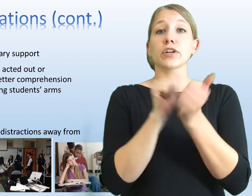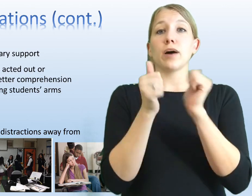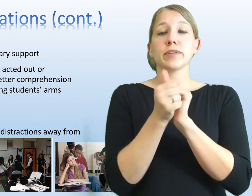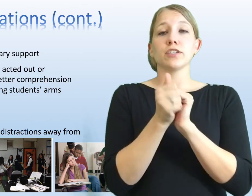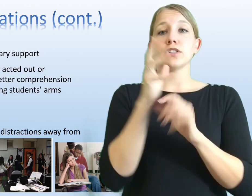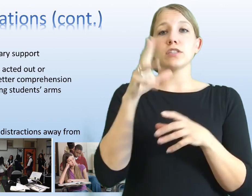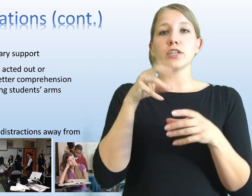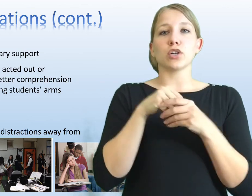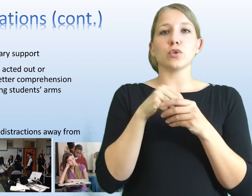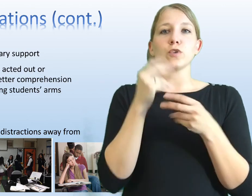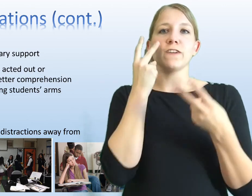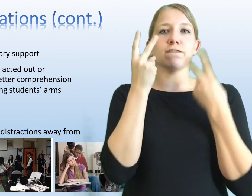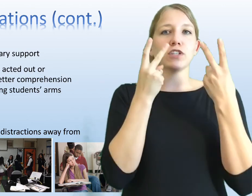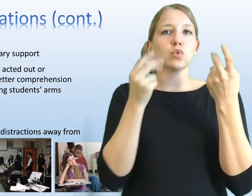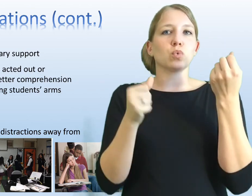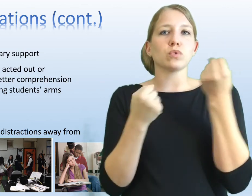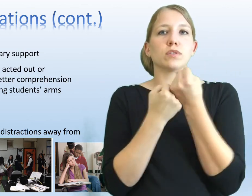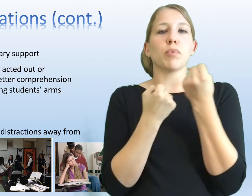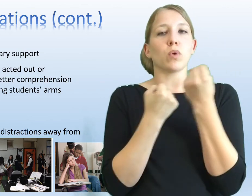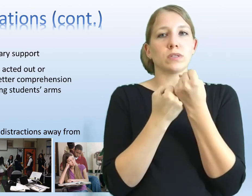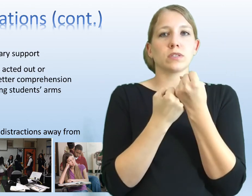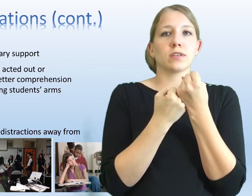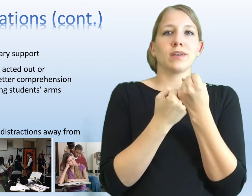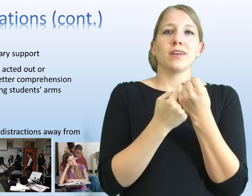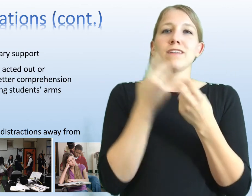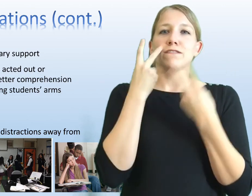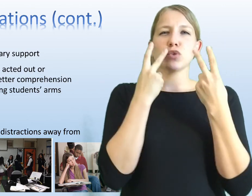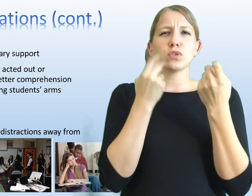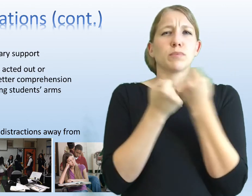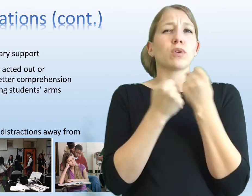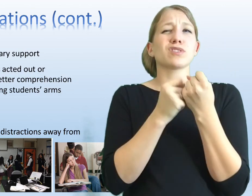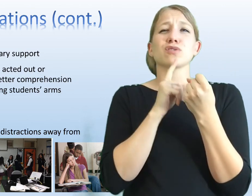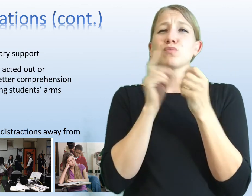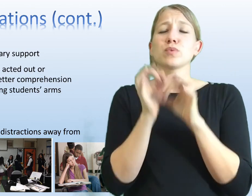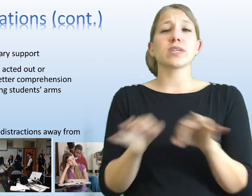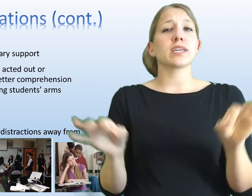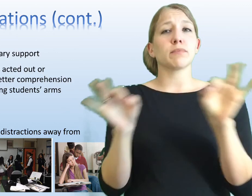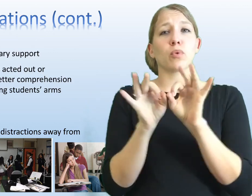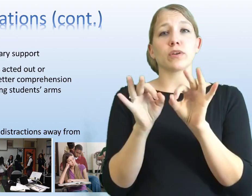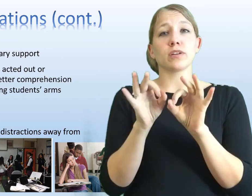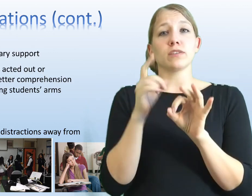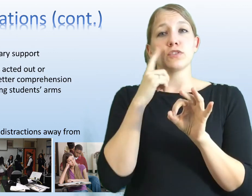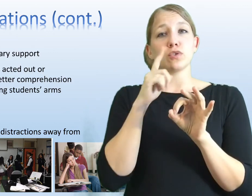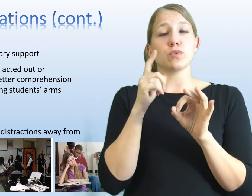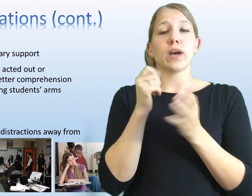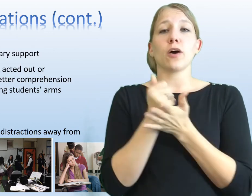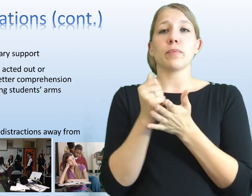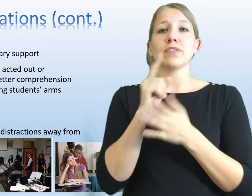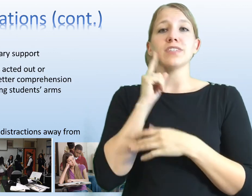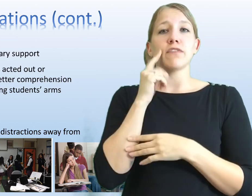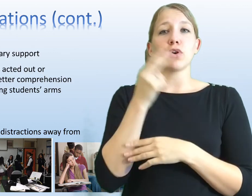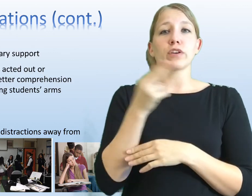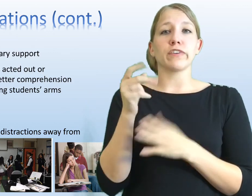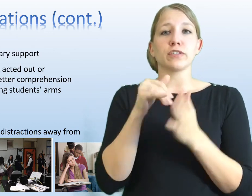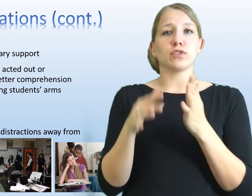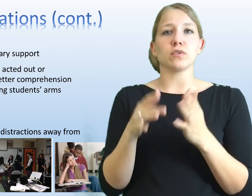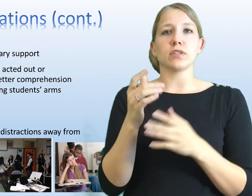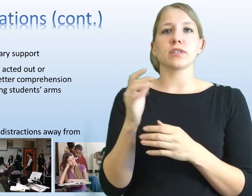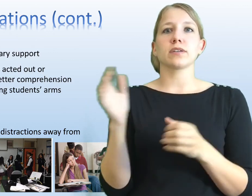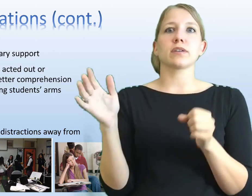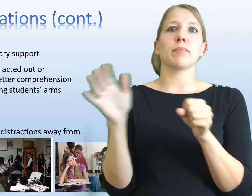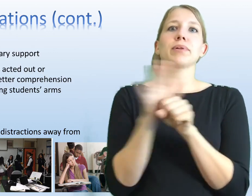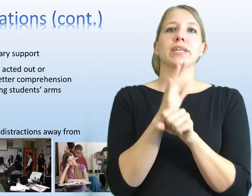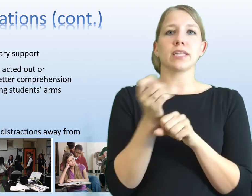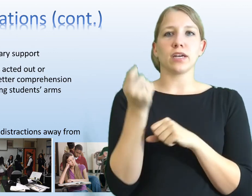Other accommodations include visual supports. Visual supports are really important to help the deaf or hard of hearing